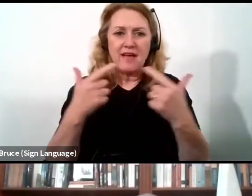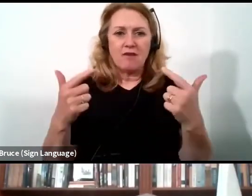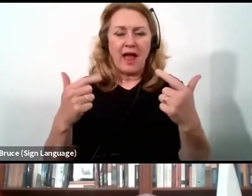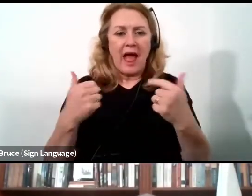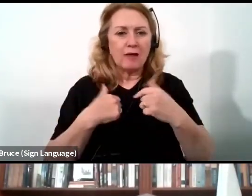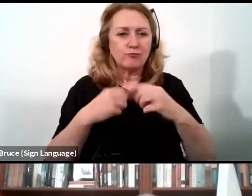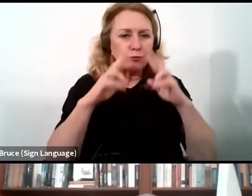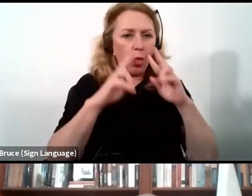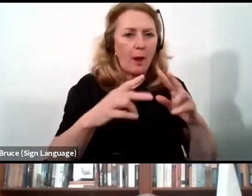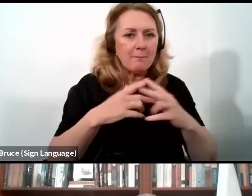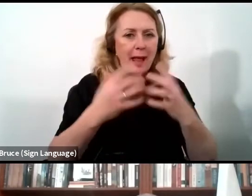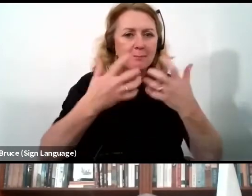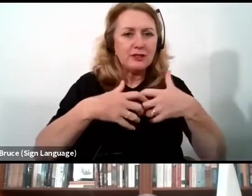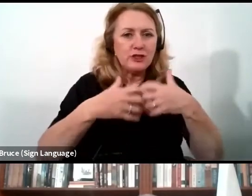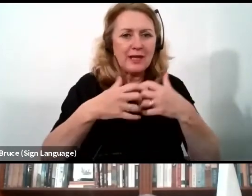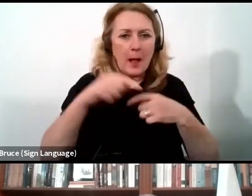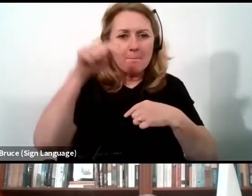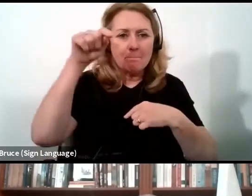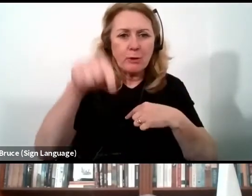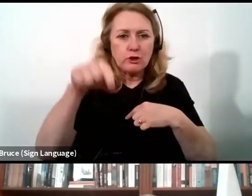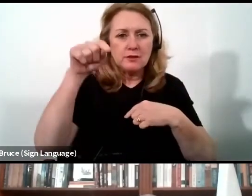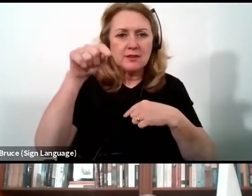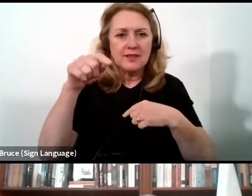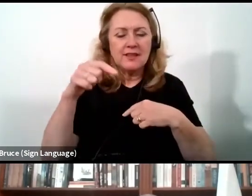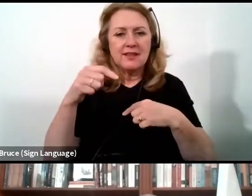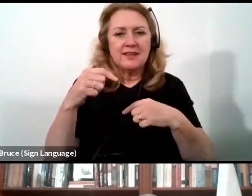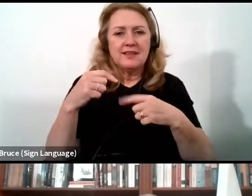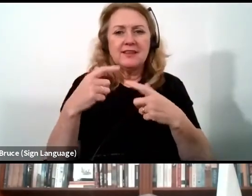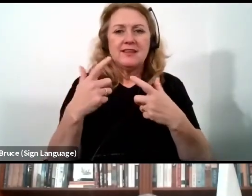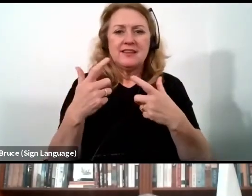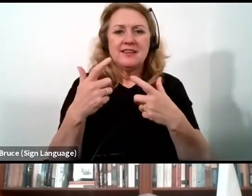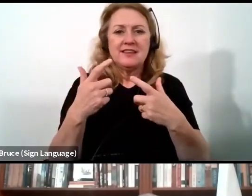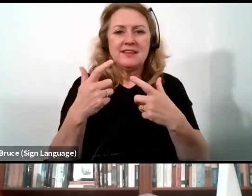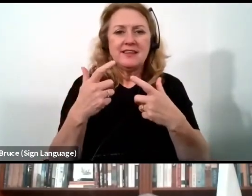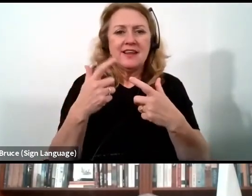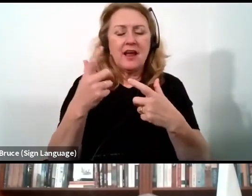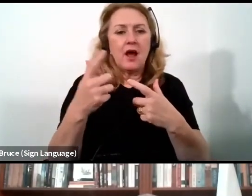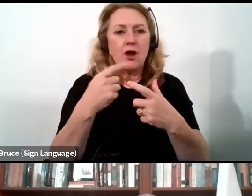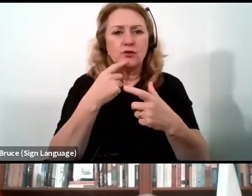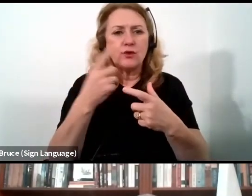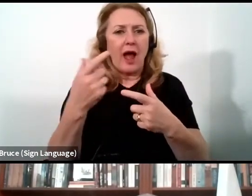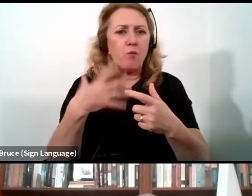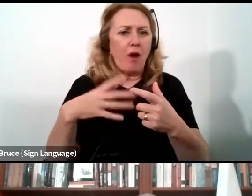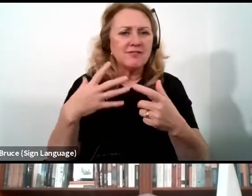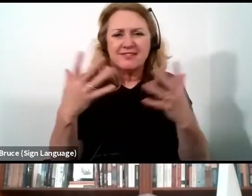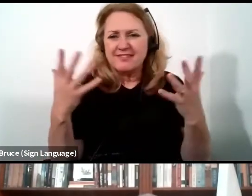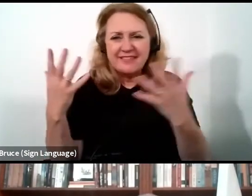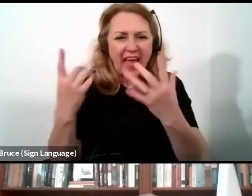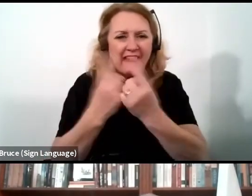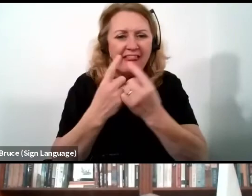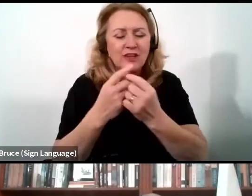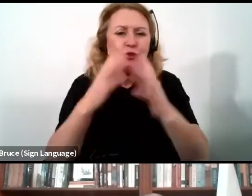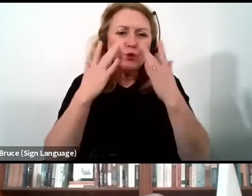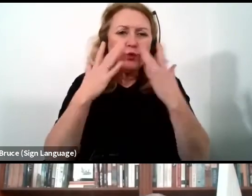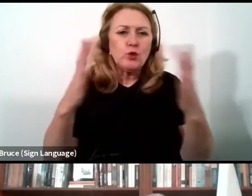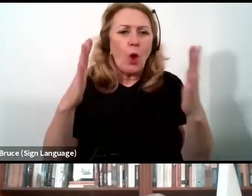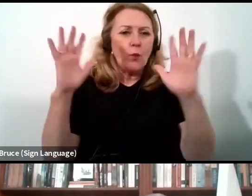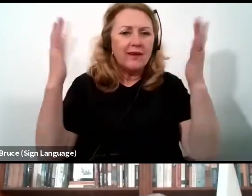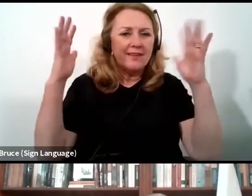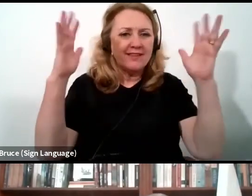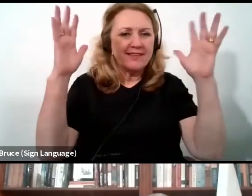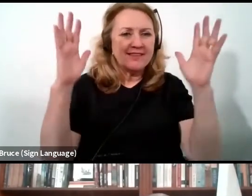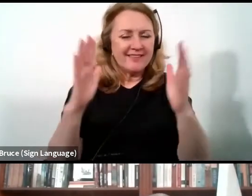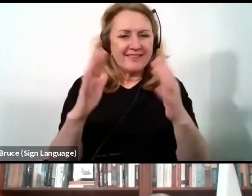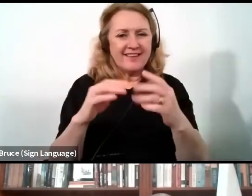if I could see a little button that would help me to release some artificial applause button I couldn't see. So I'm hoping that in your private